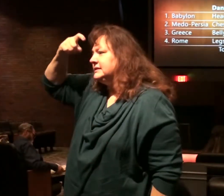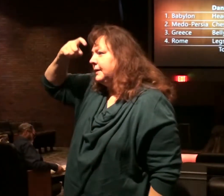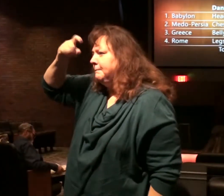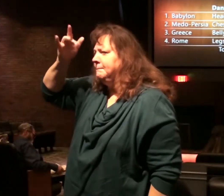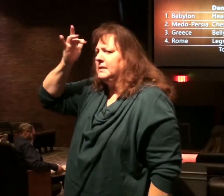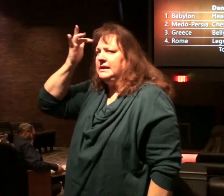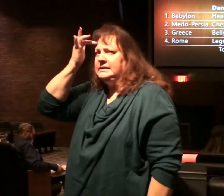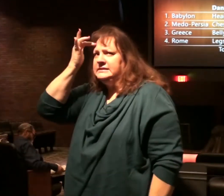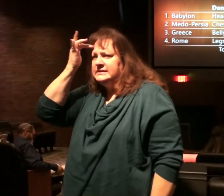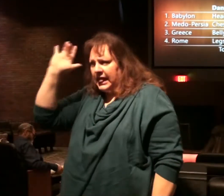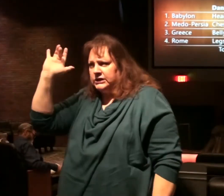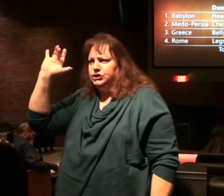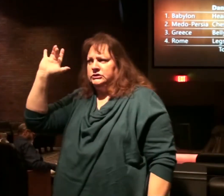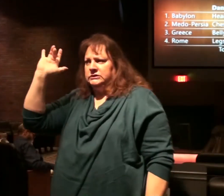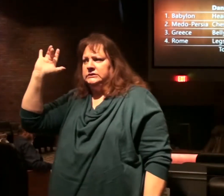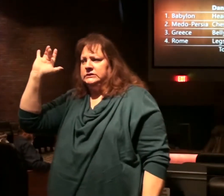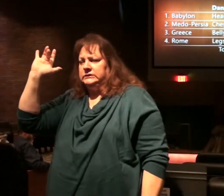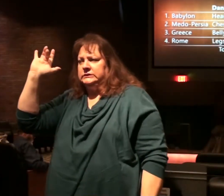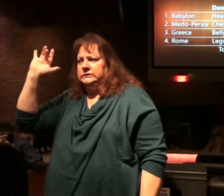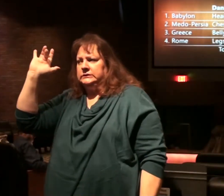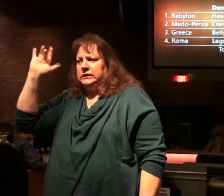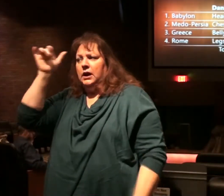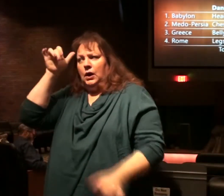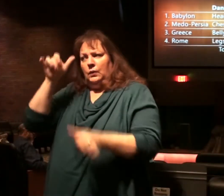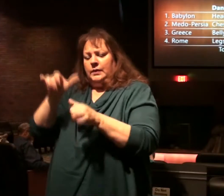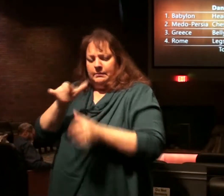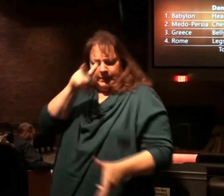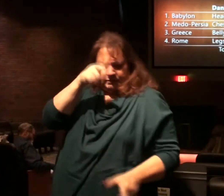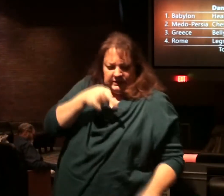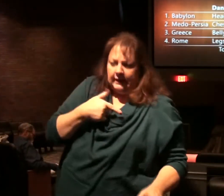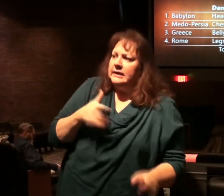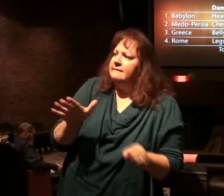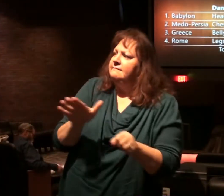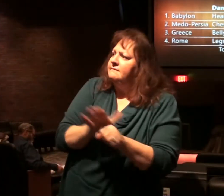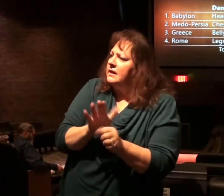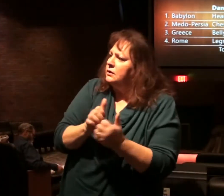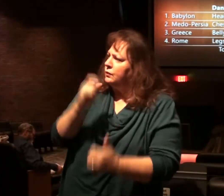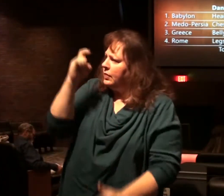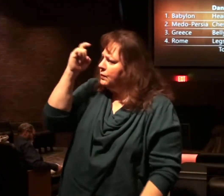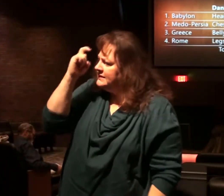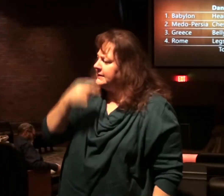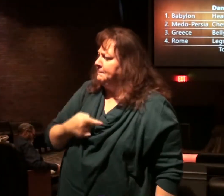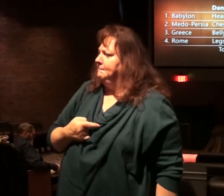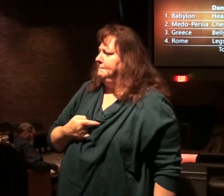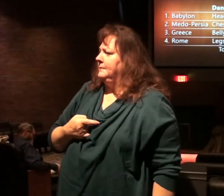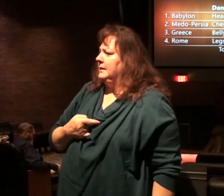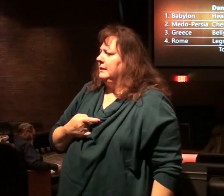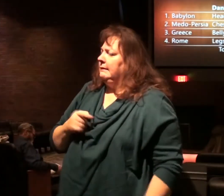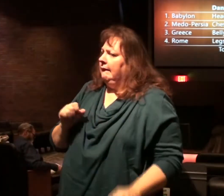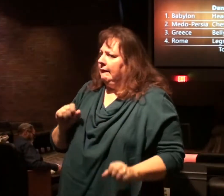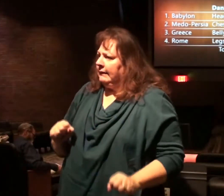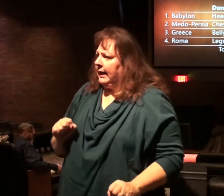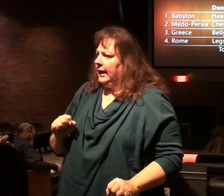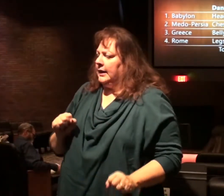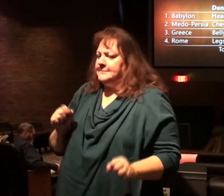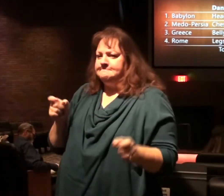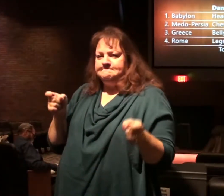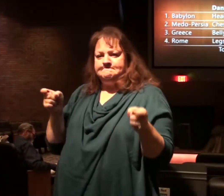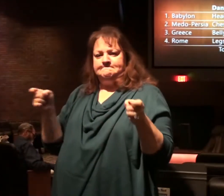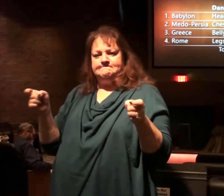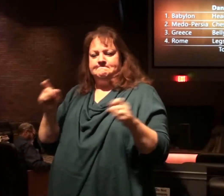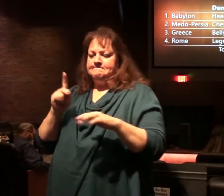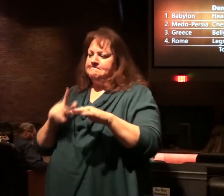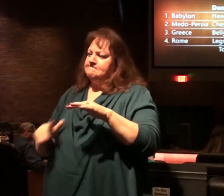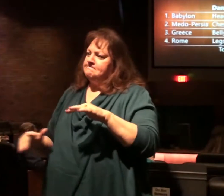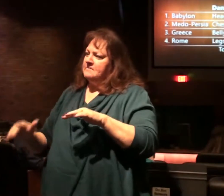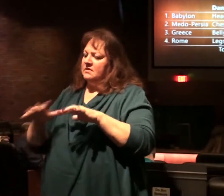intelligence. Remember, the devil is filled with wisdom. He's able to administer a kingdom